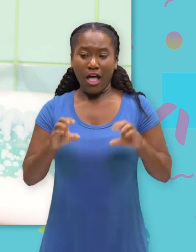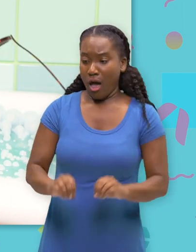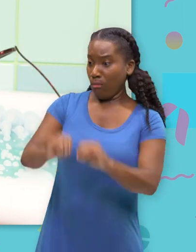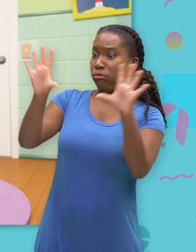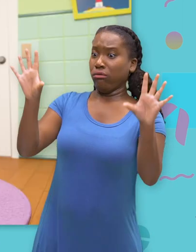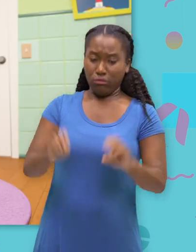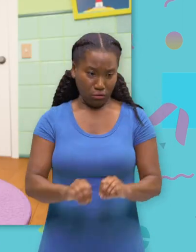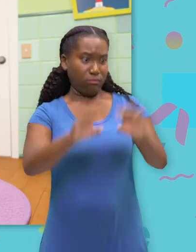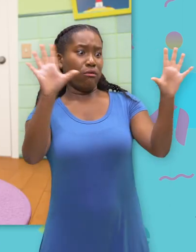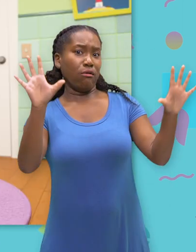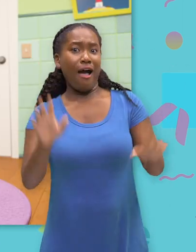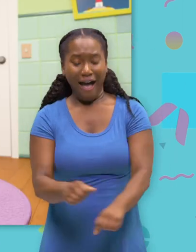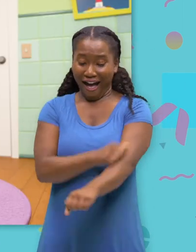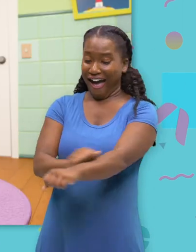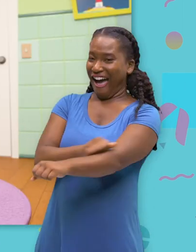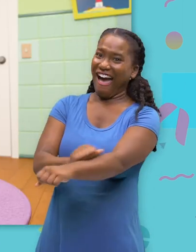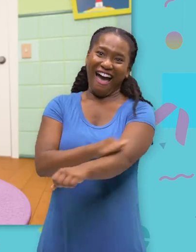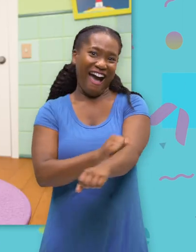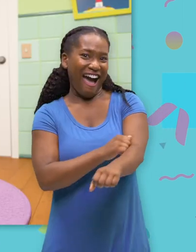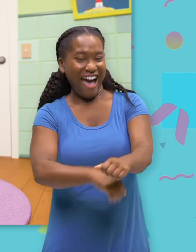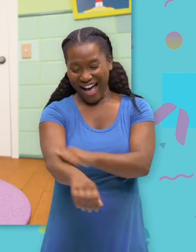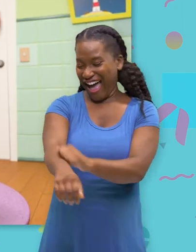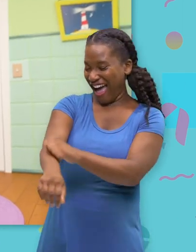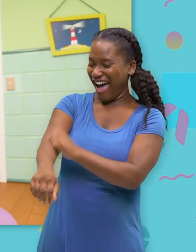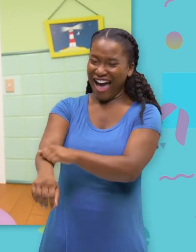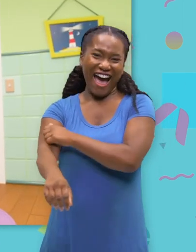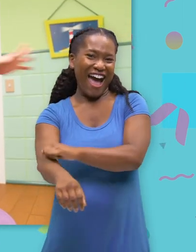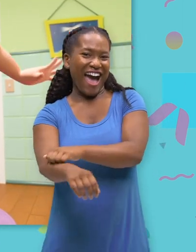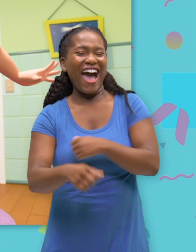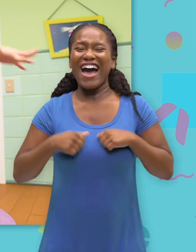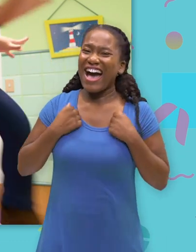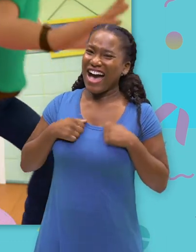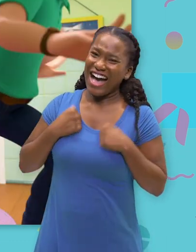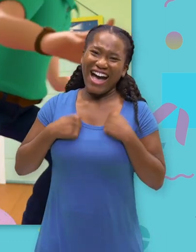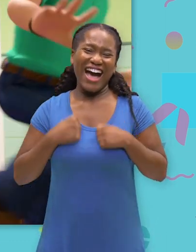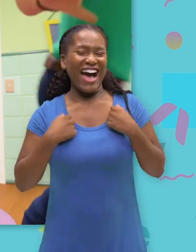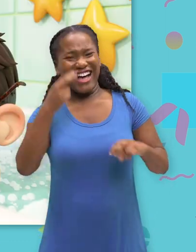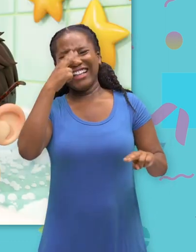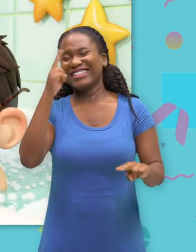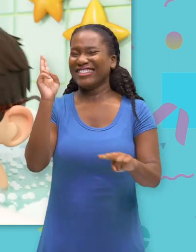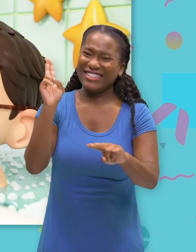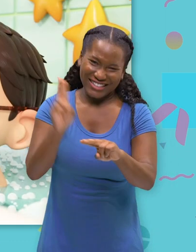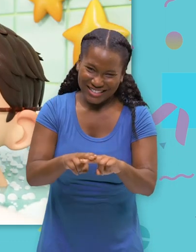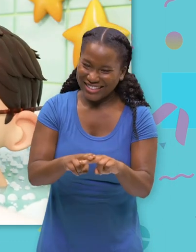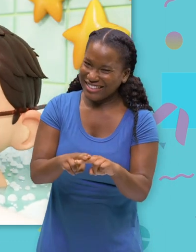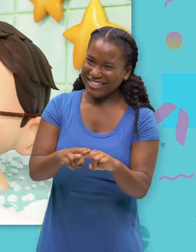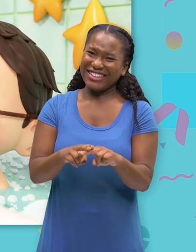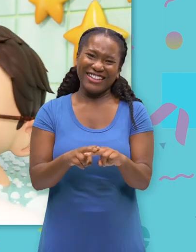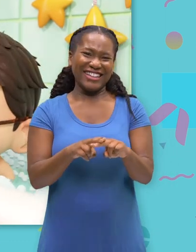Splash and laugh, do, do, do, do, do Splash and laugh, do, do, do, do So much fun, do, do, do,